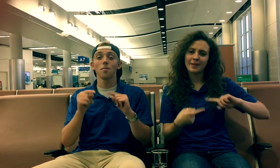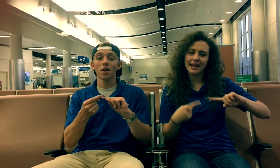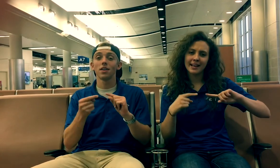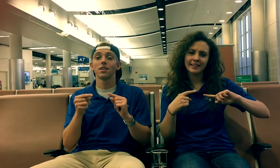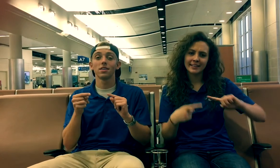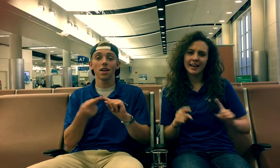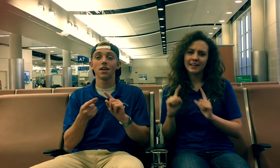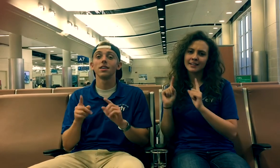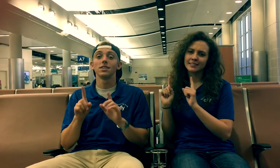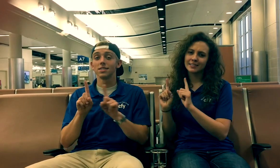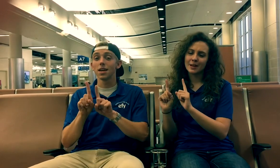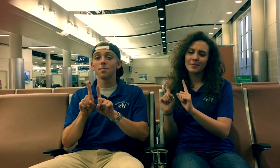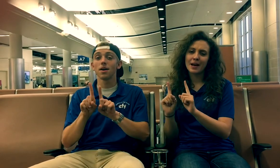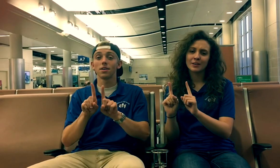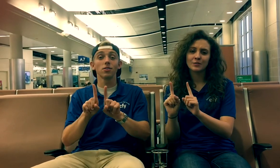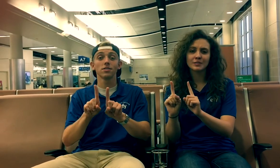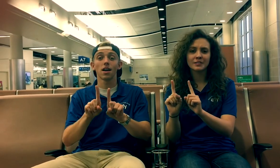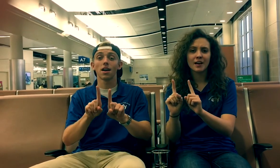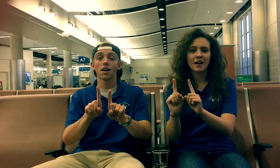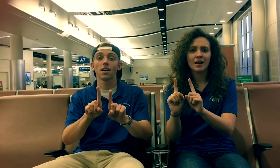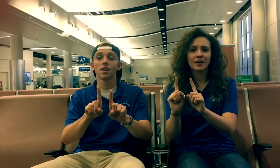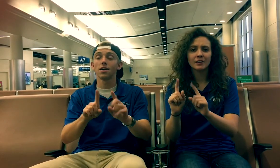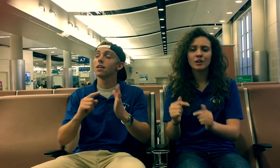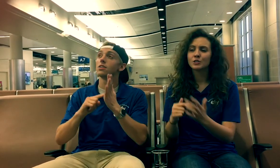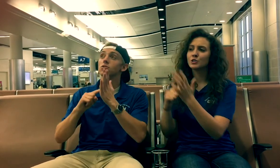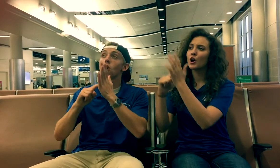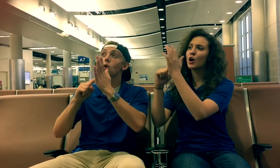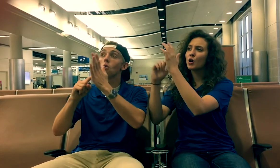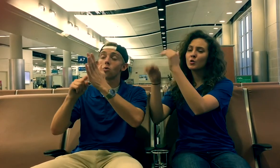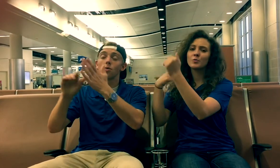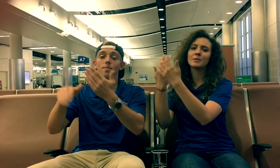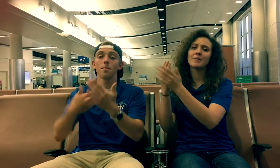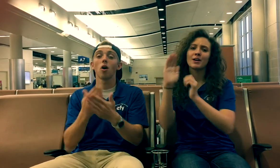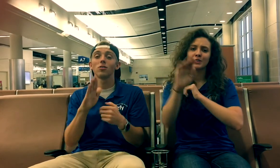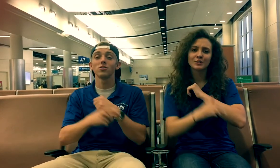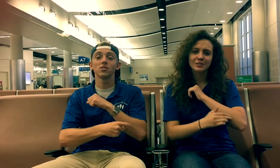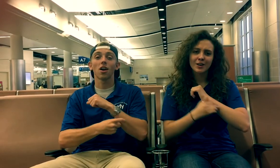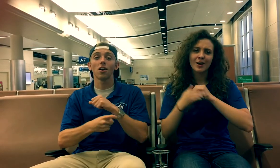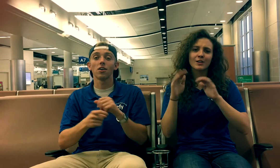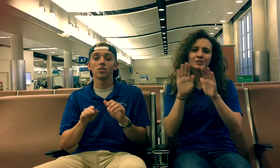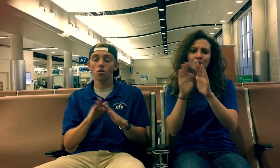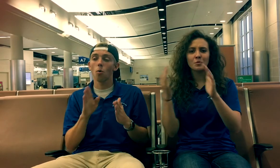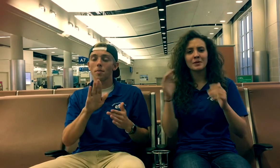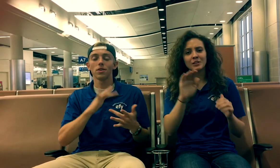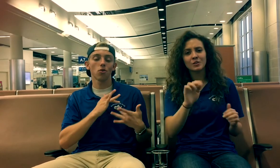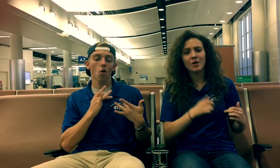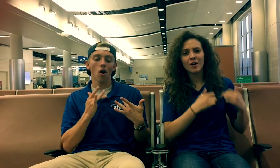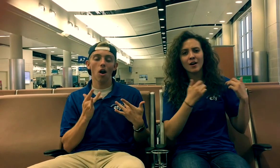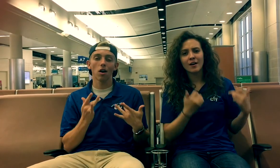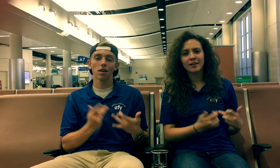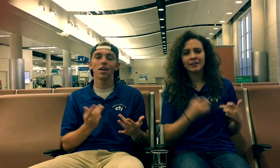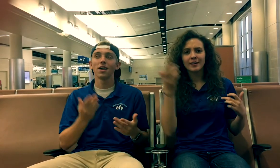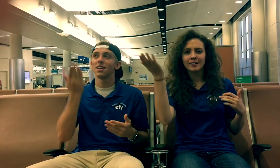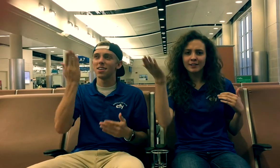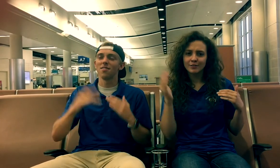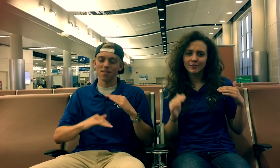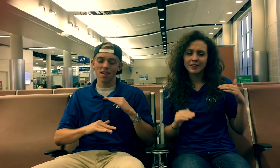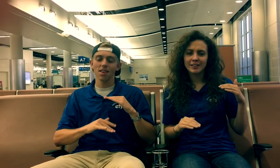pain and stay by your side Show him all your scars, open your heart and he'll fill